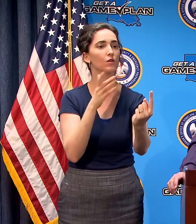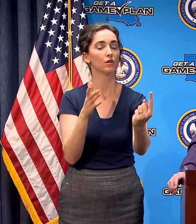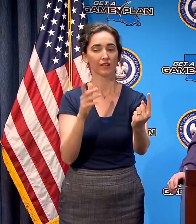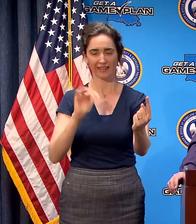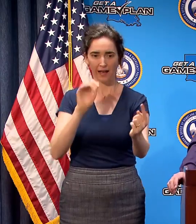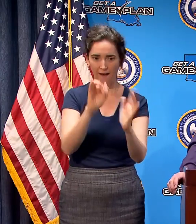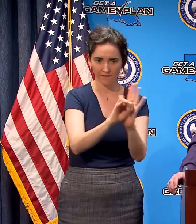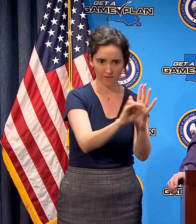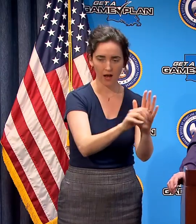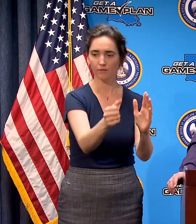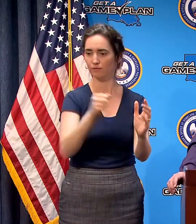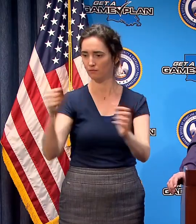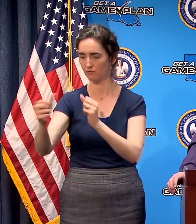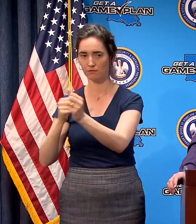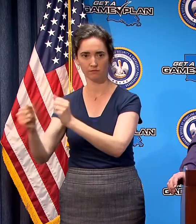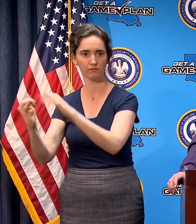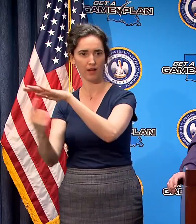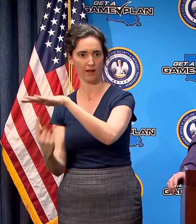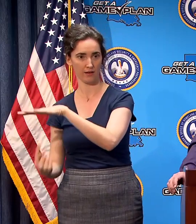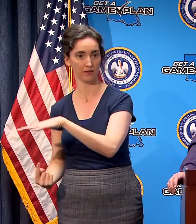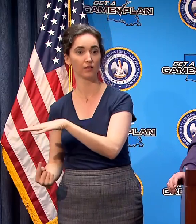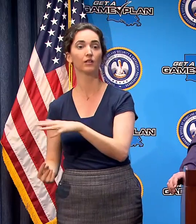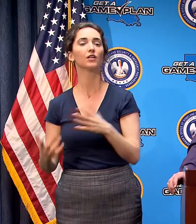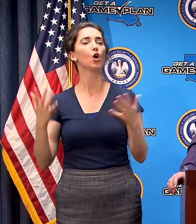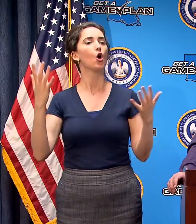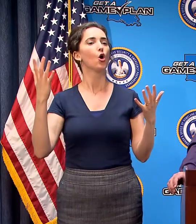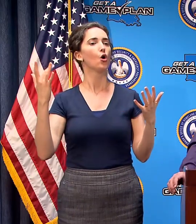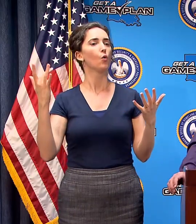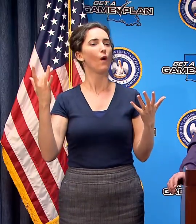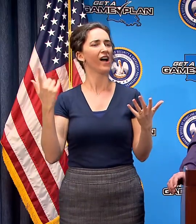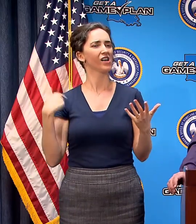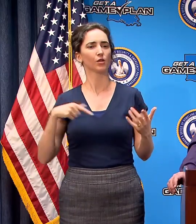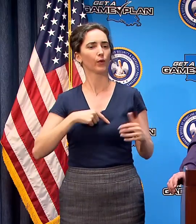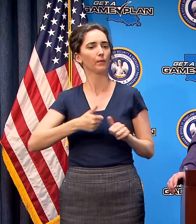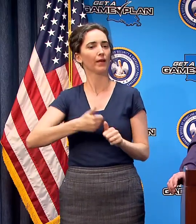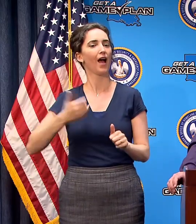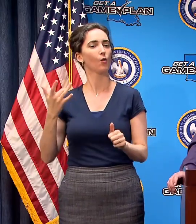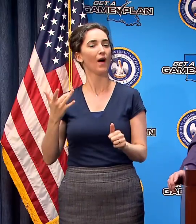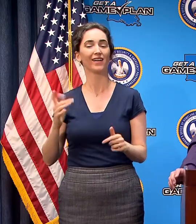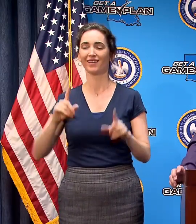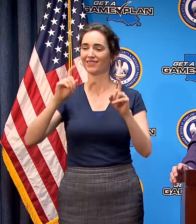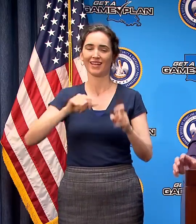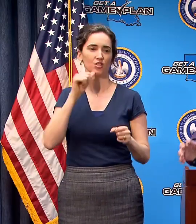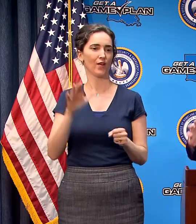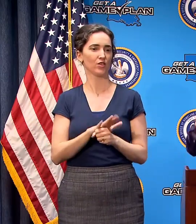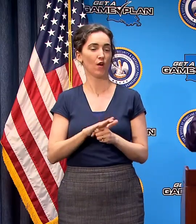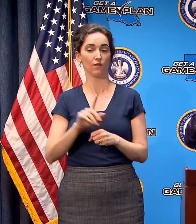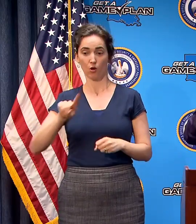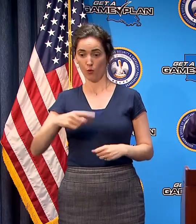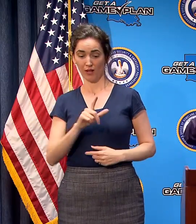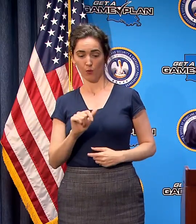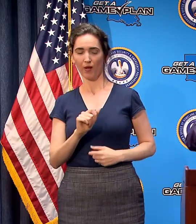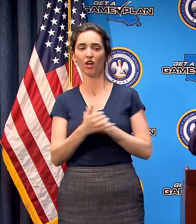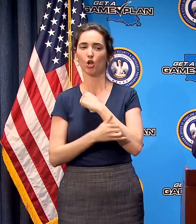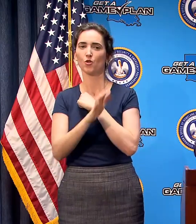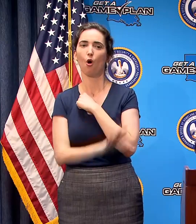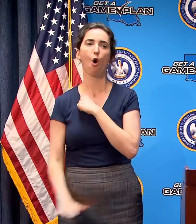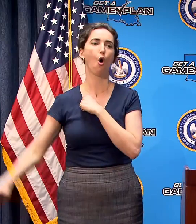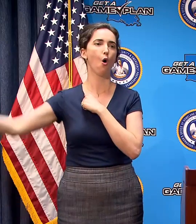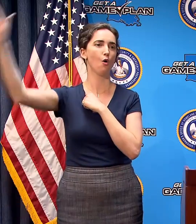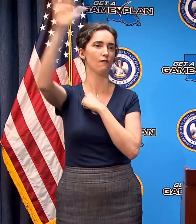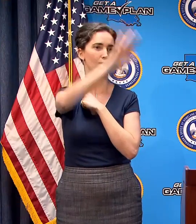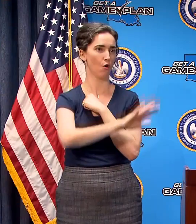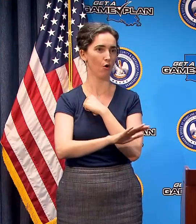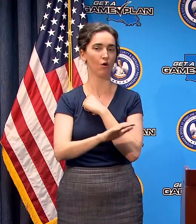quite frankly not just here in Louisiana but around the country was inadequate to the task in terms of the capacity